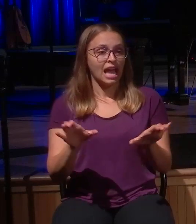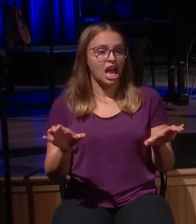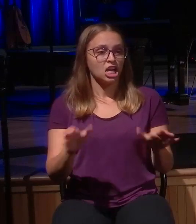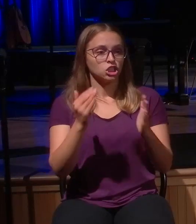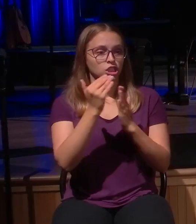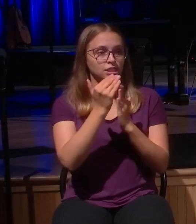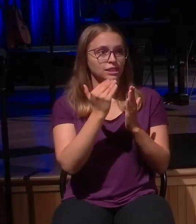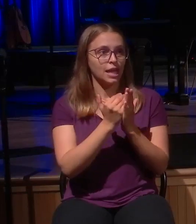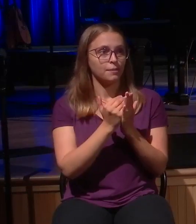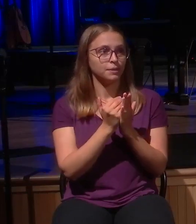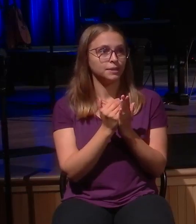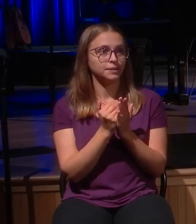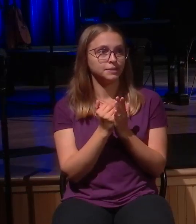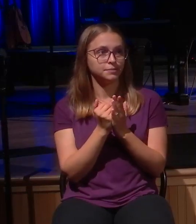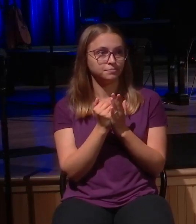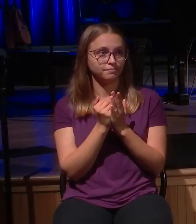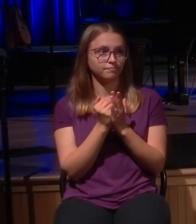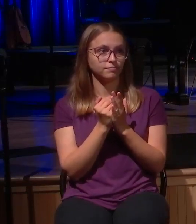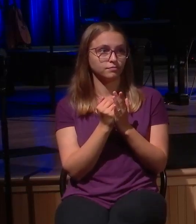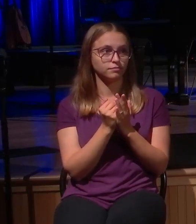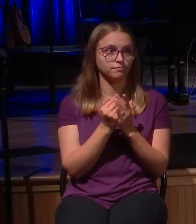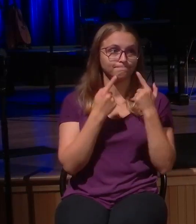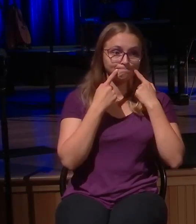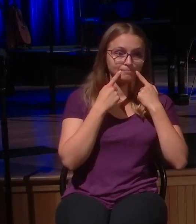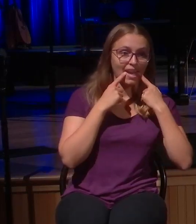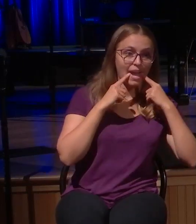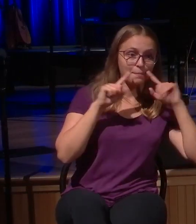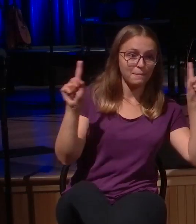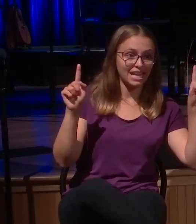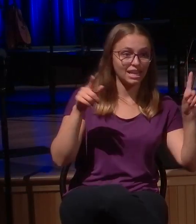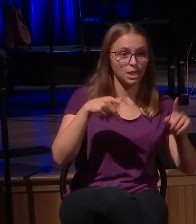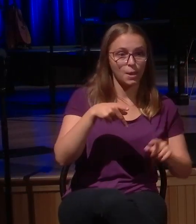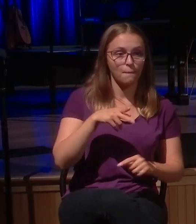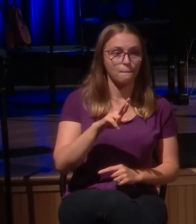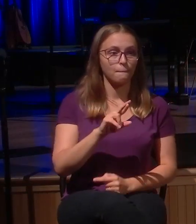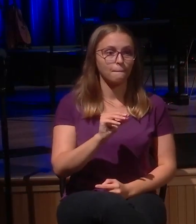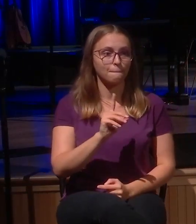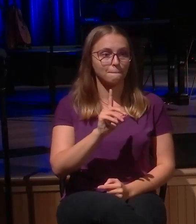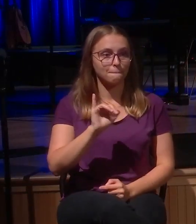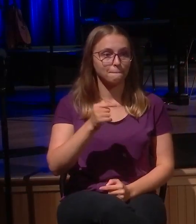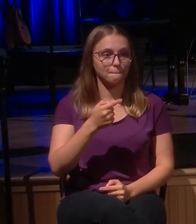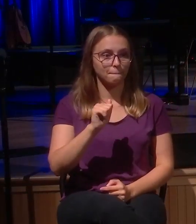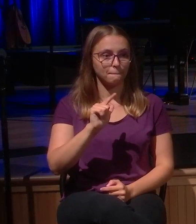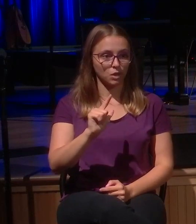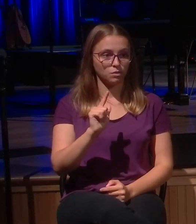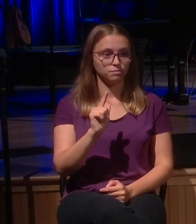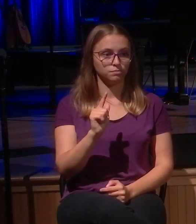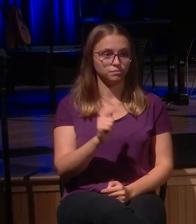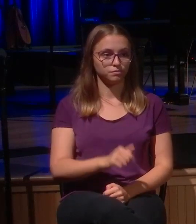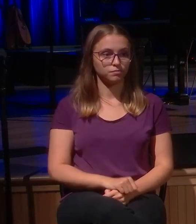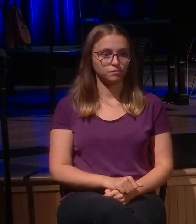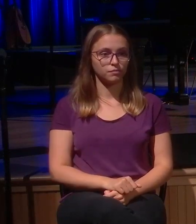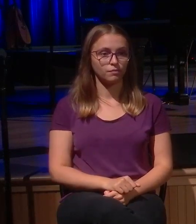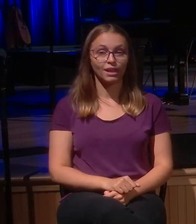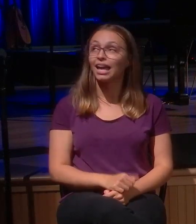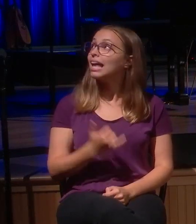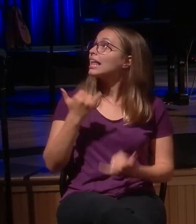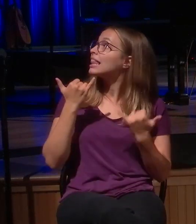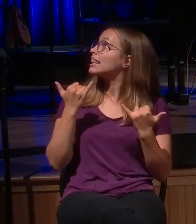Admit it, prodigal. Admit it. This is a picture of Pastor Rick's mom and me. I got to take Pastor Rick's mom, Lois,